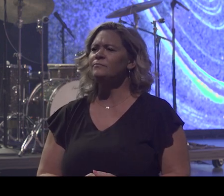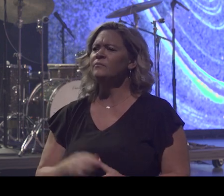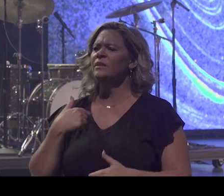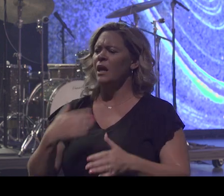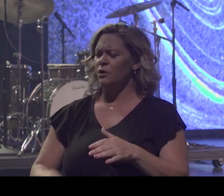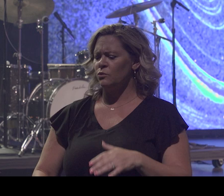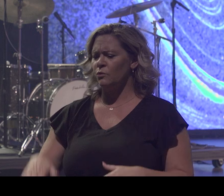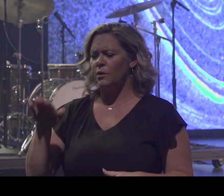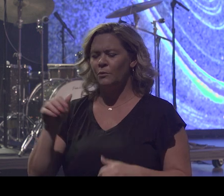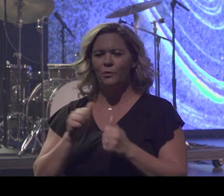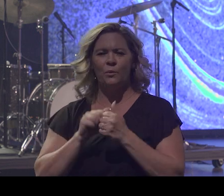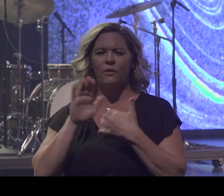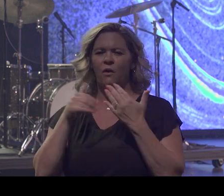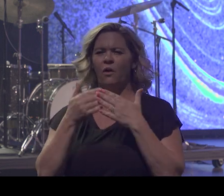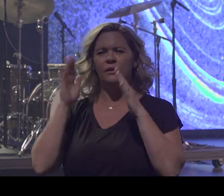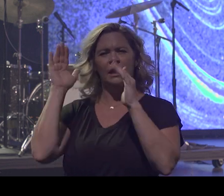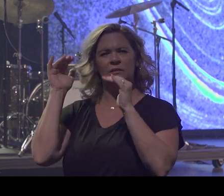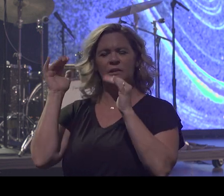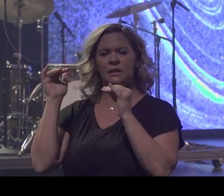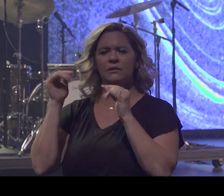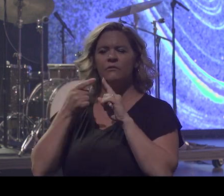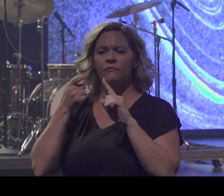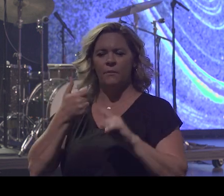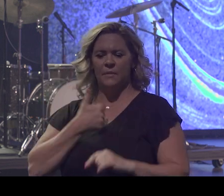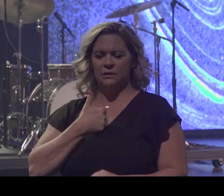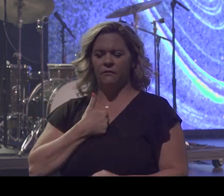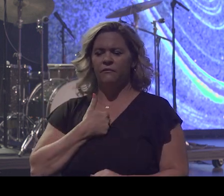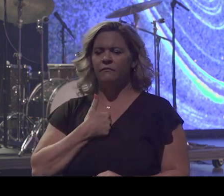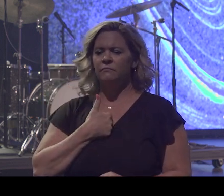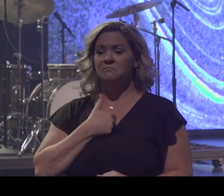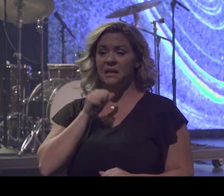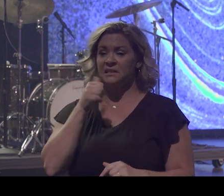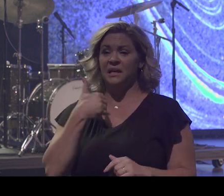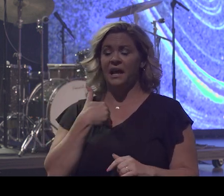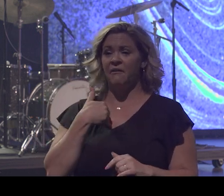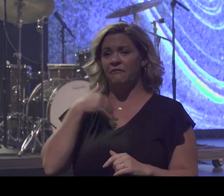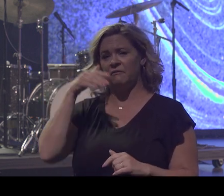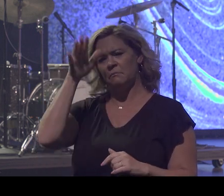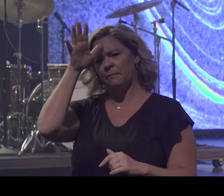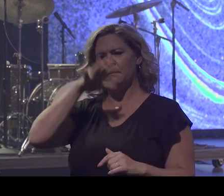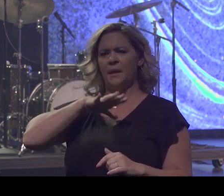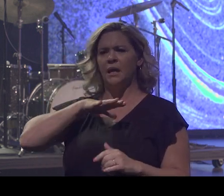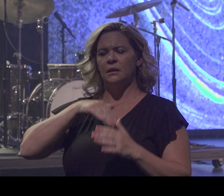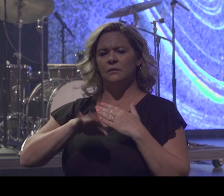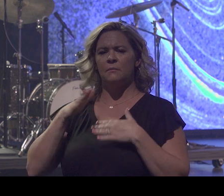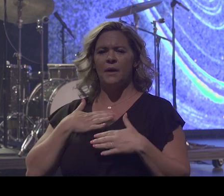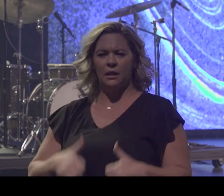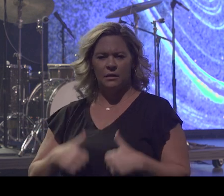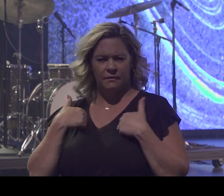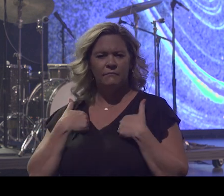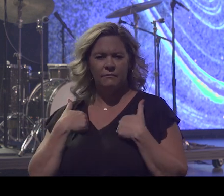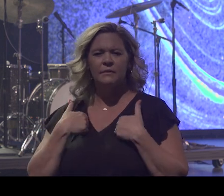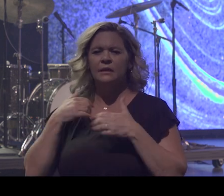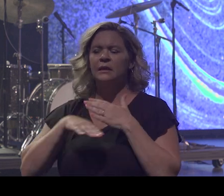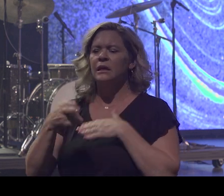expectations, you know, for myself because I didn't have a male figure in my life. And I just remember in high school when I was playing